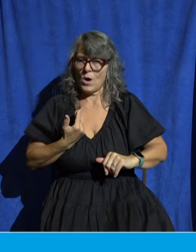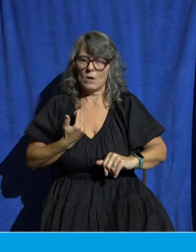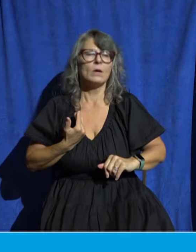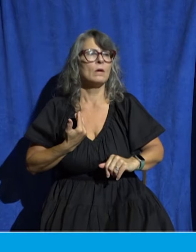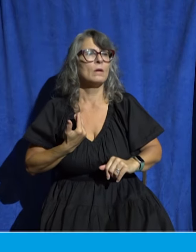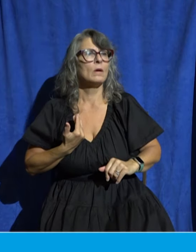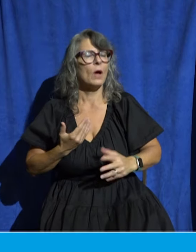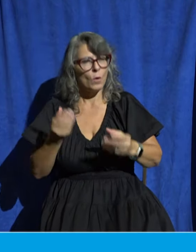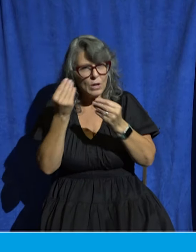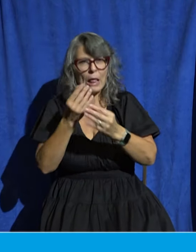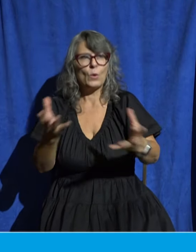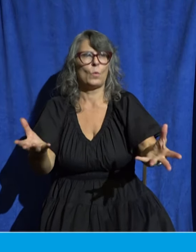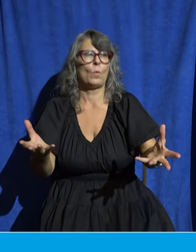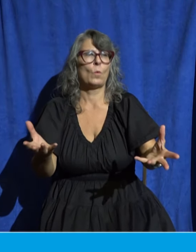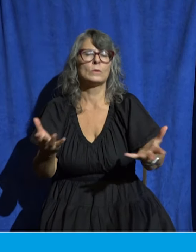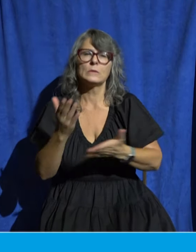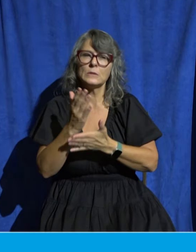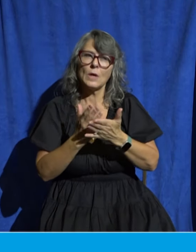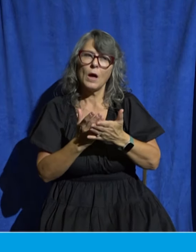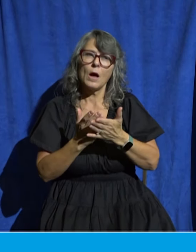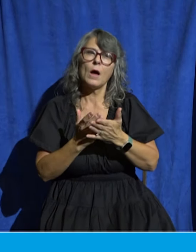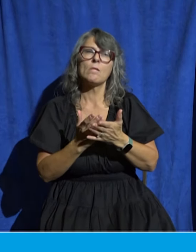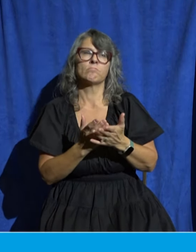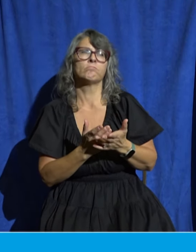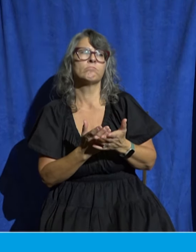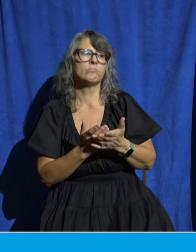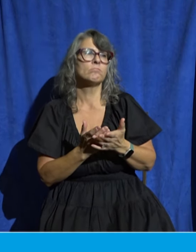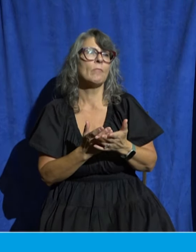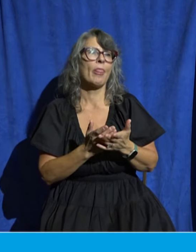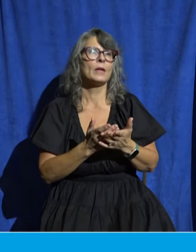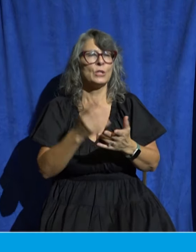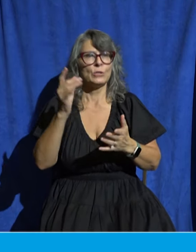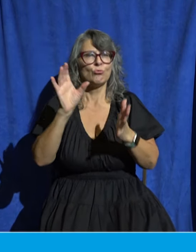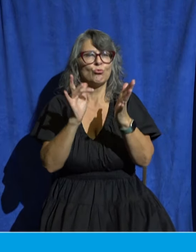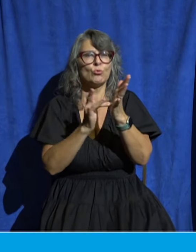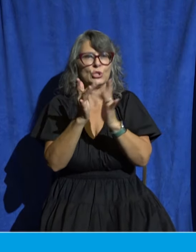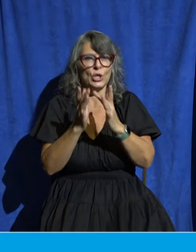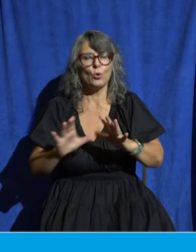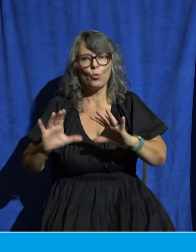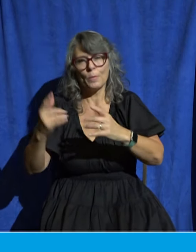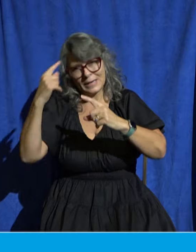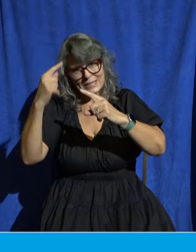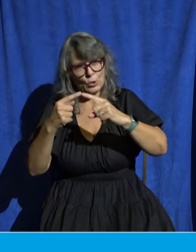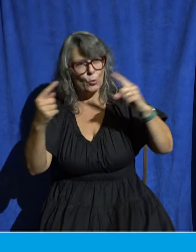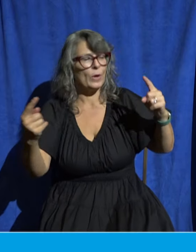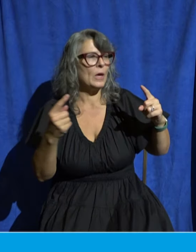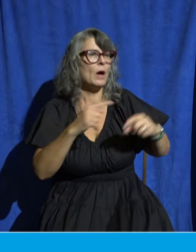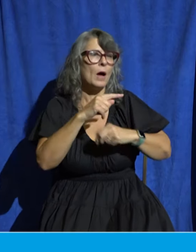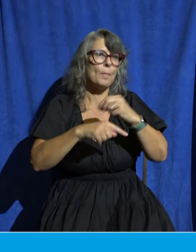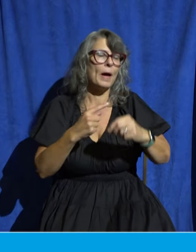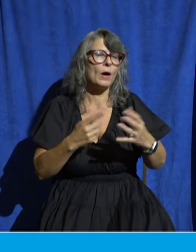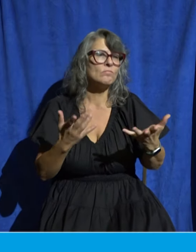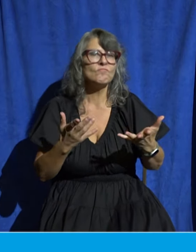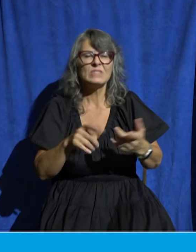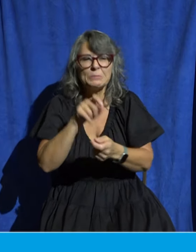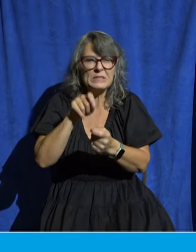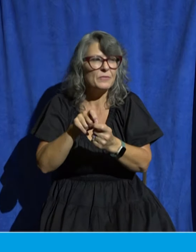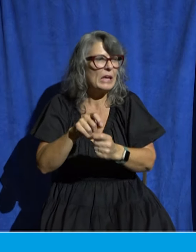often disagree and can. For example, Christians sometimes disagree as to whether certain gifts seen in the New Testament